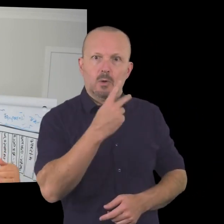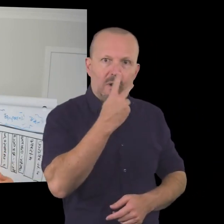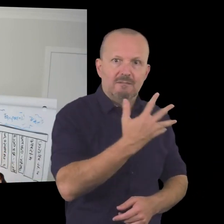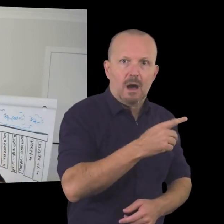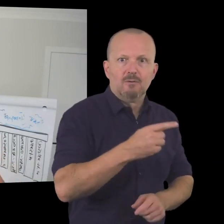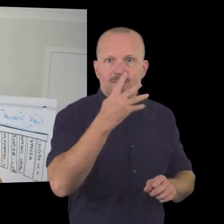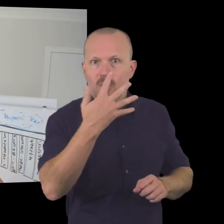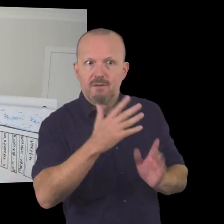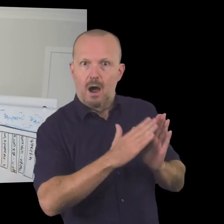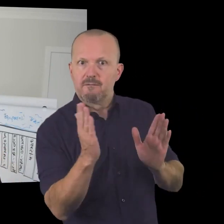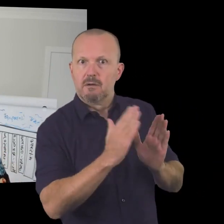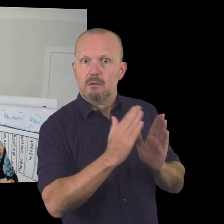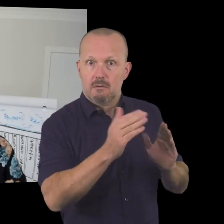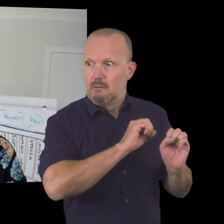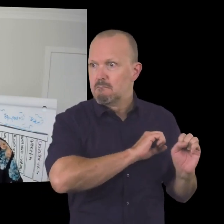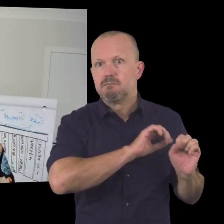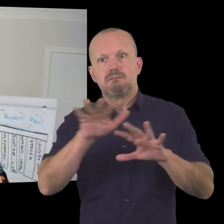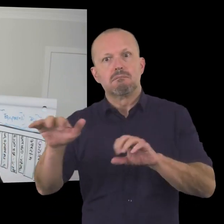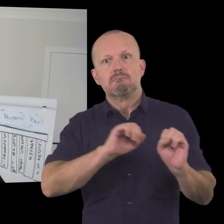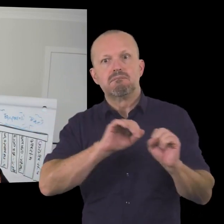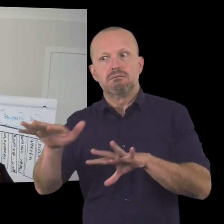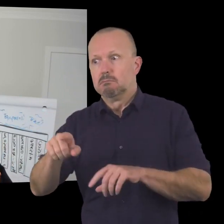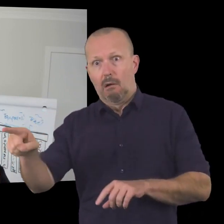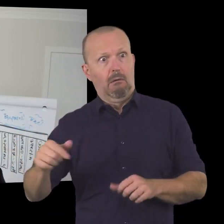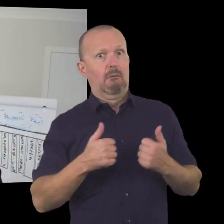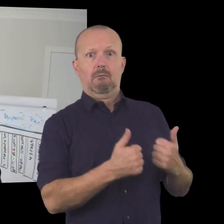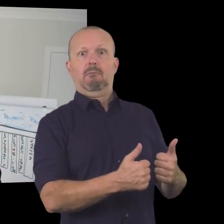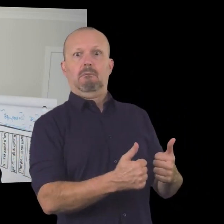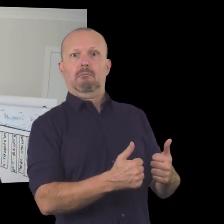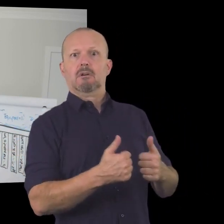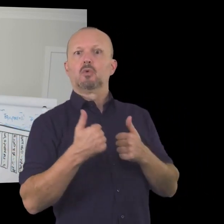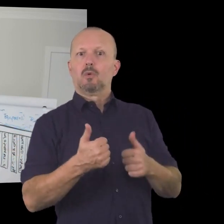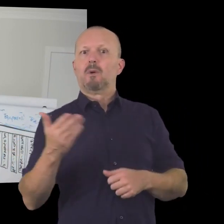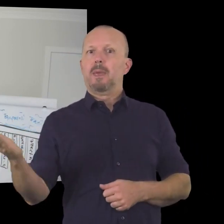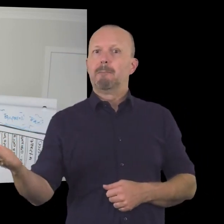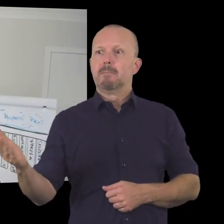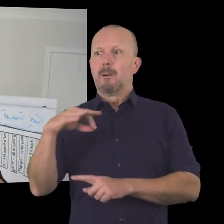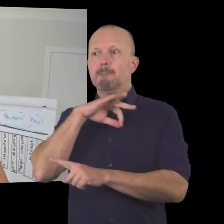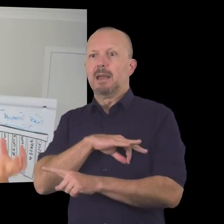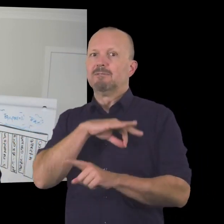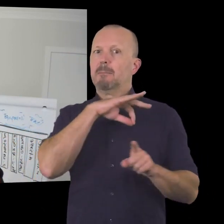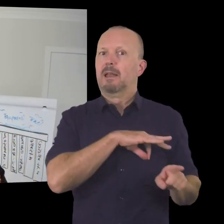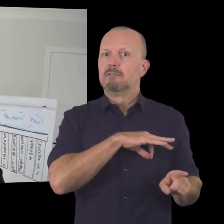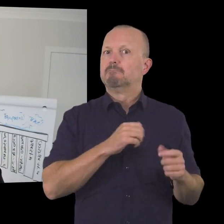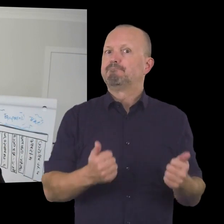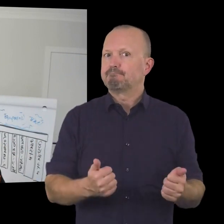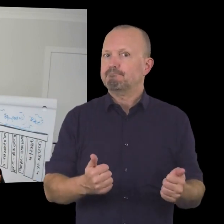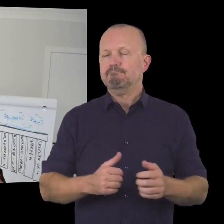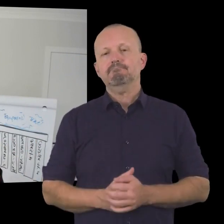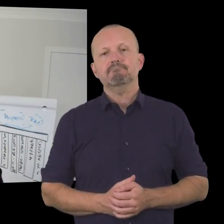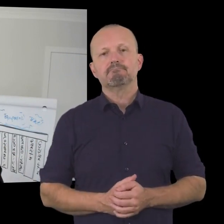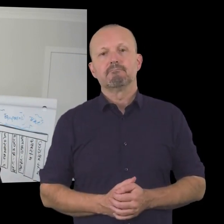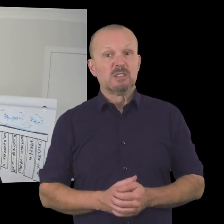into the store built through being part of inspirational woman uh so that was the first part of uh the program of benefits